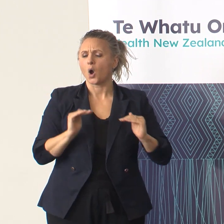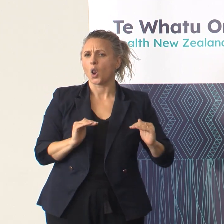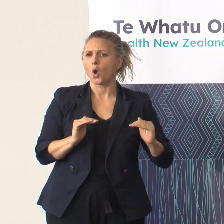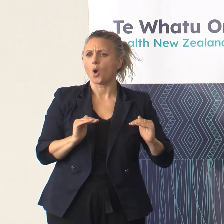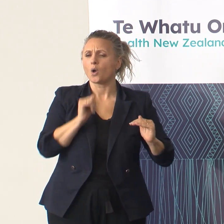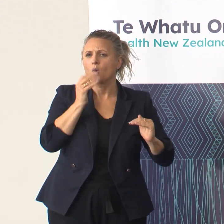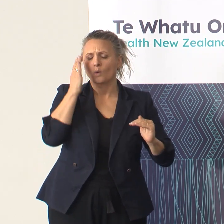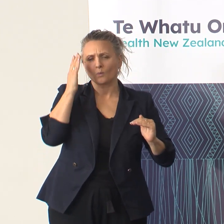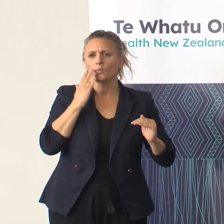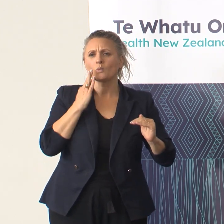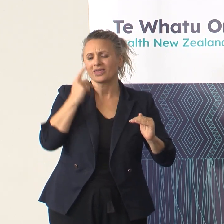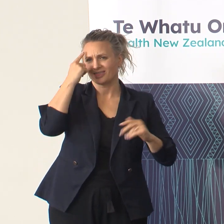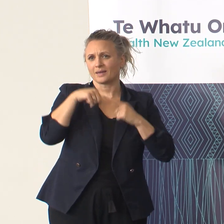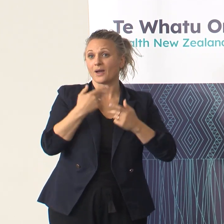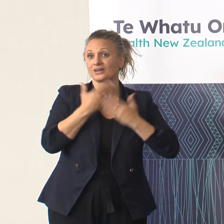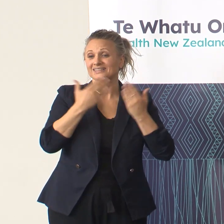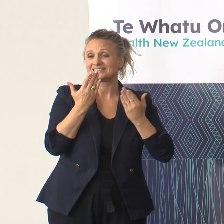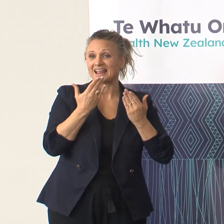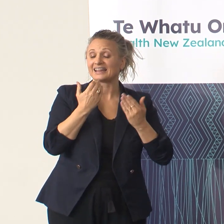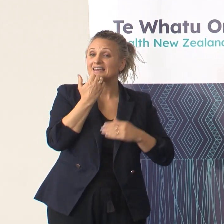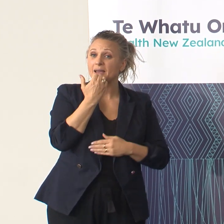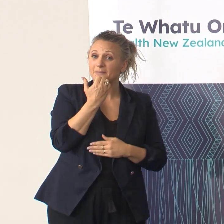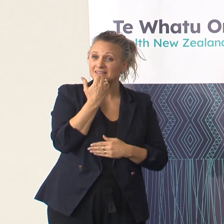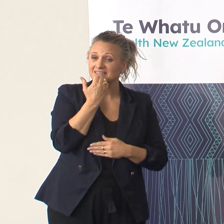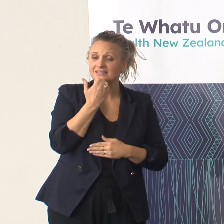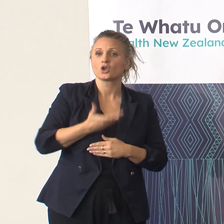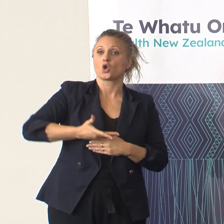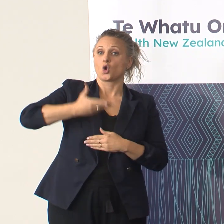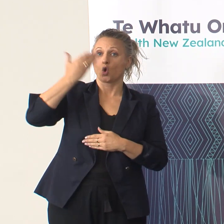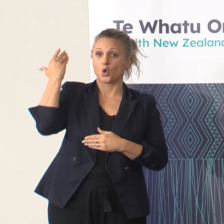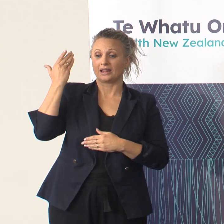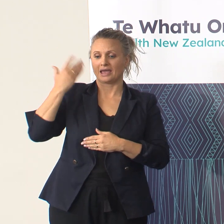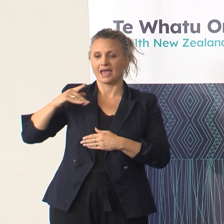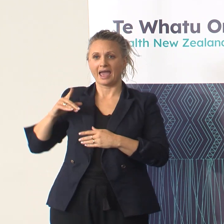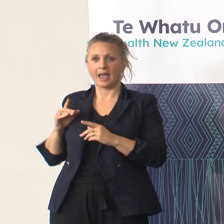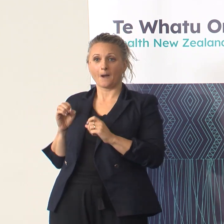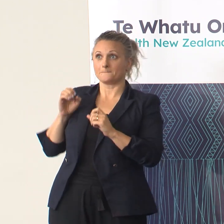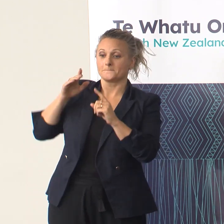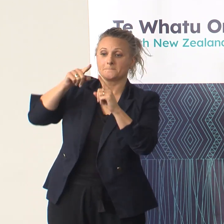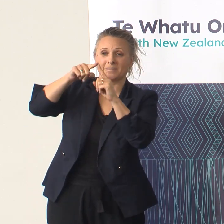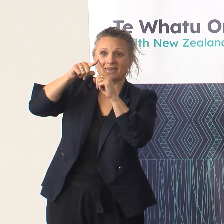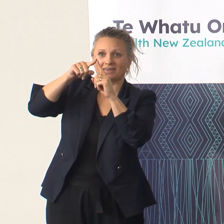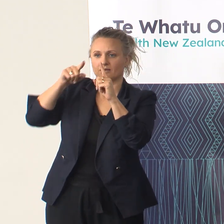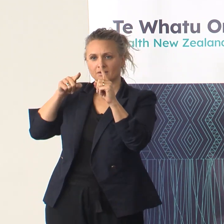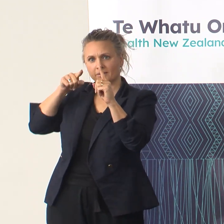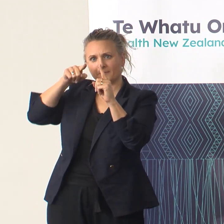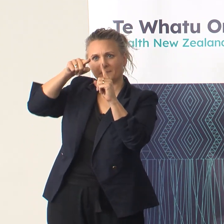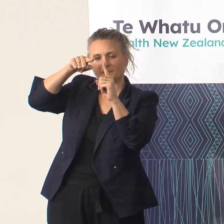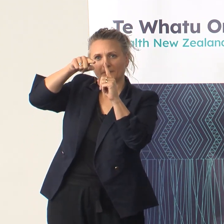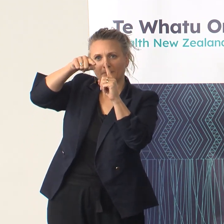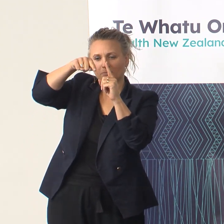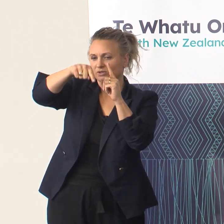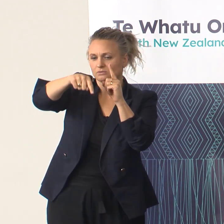We didn't drop quite as low as we expected between our earlier peak and the second peak, and that's going to be particularly